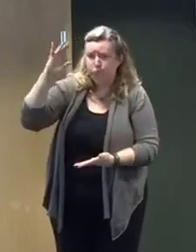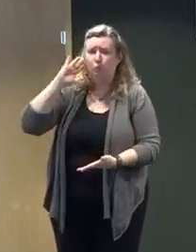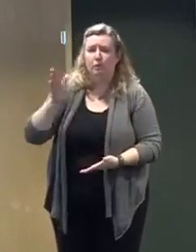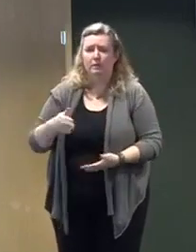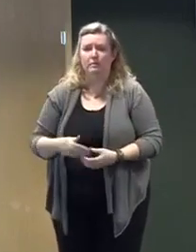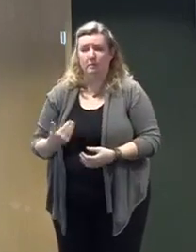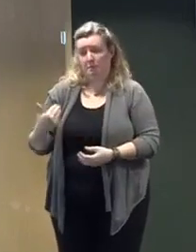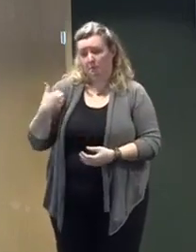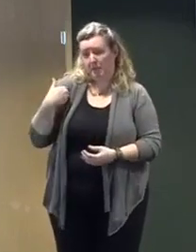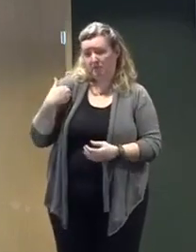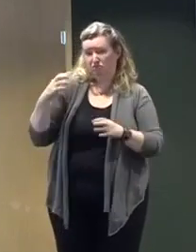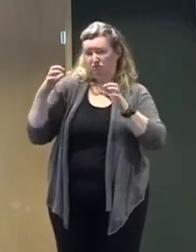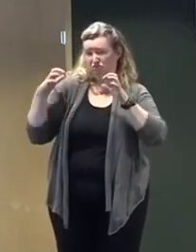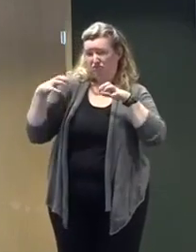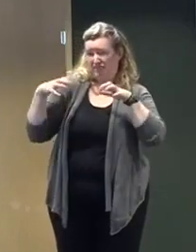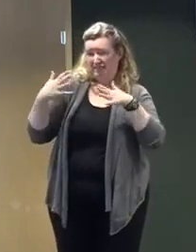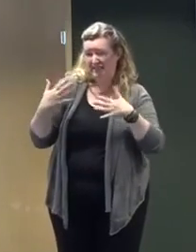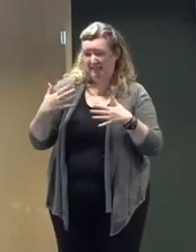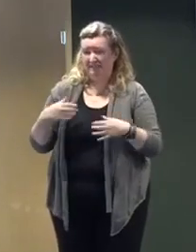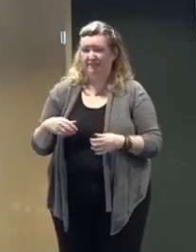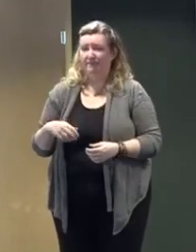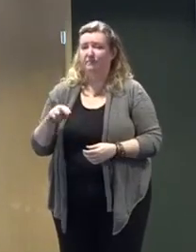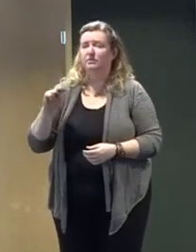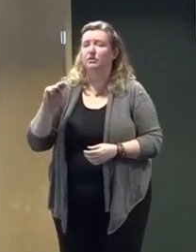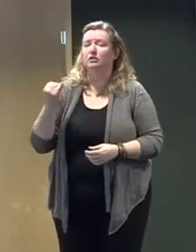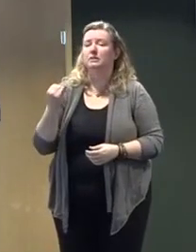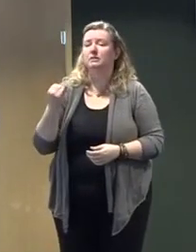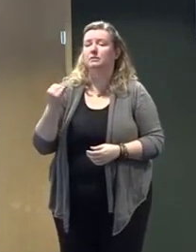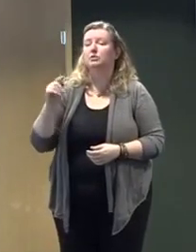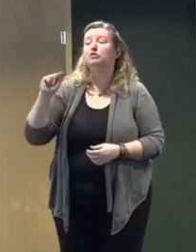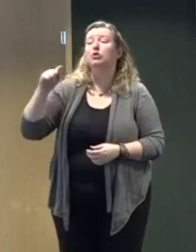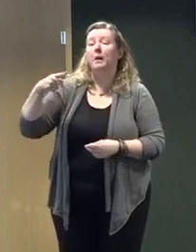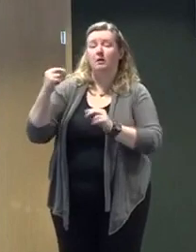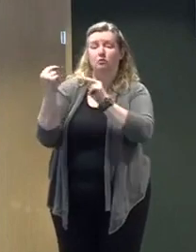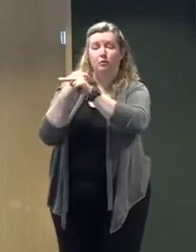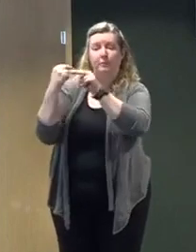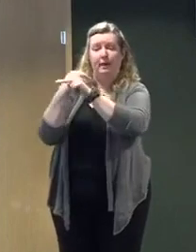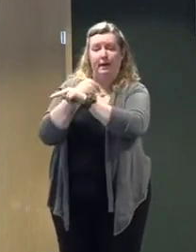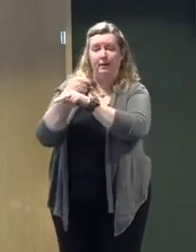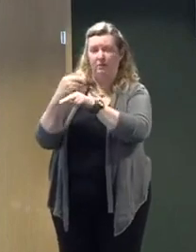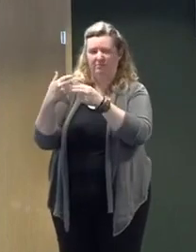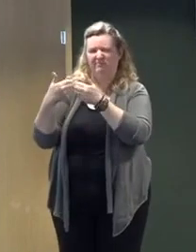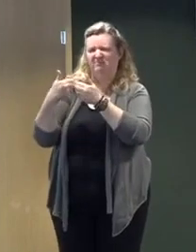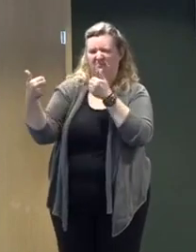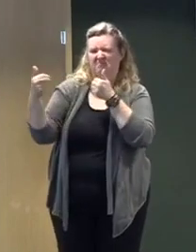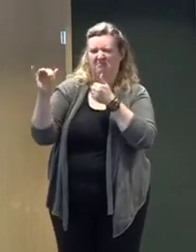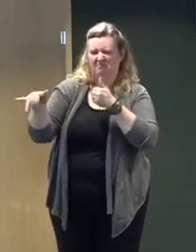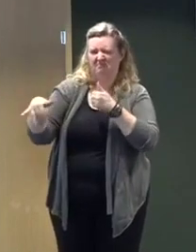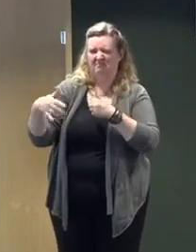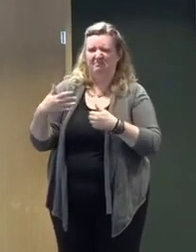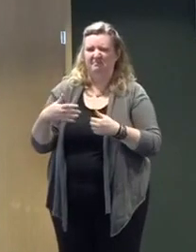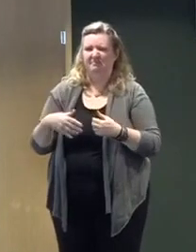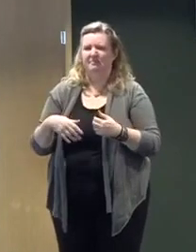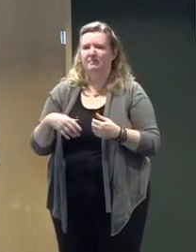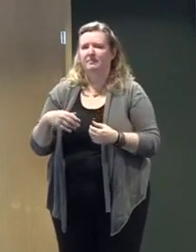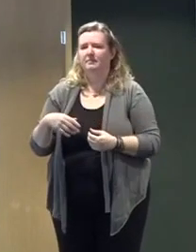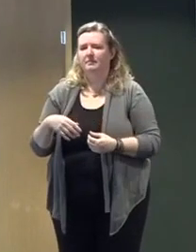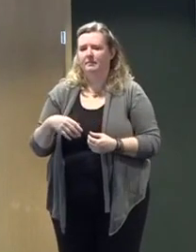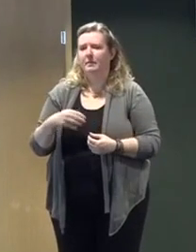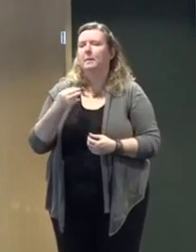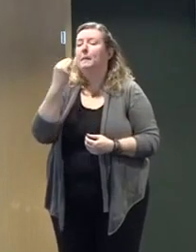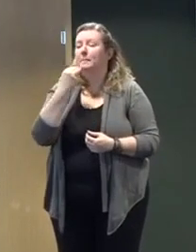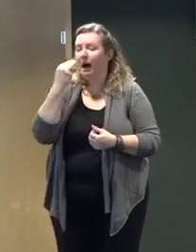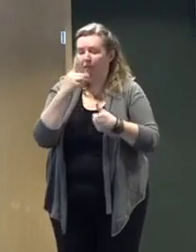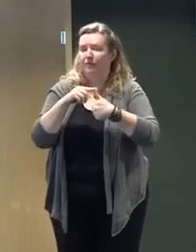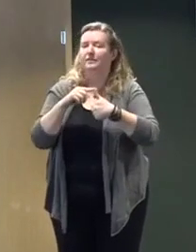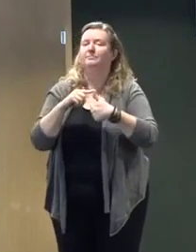is serving as somewhat of a dividing line. Monmouth, Ocean, Eastern Burlington, Atlantic, and Cape May